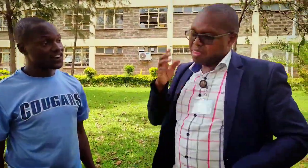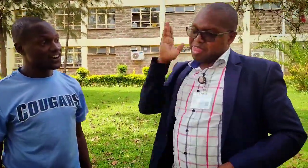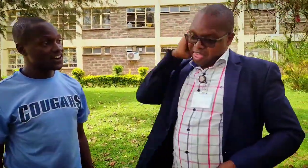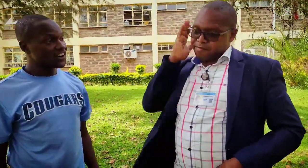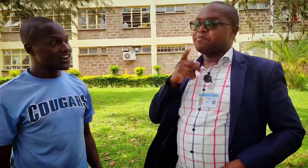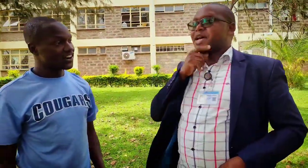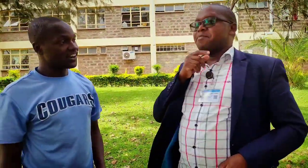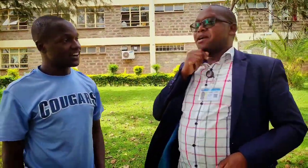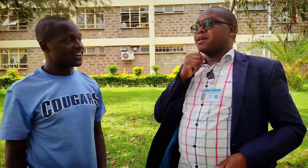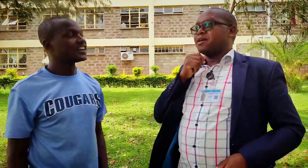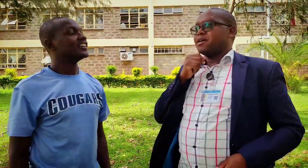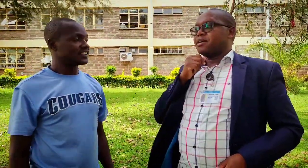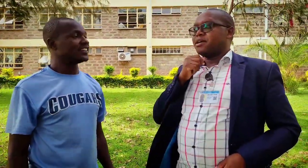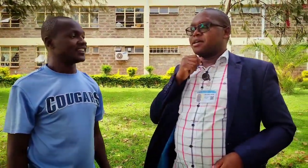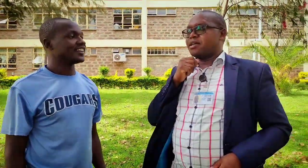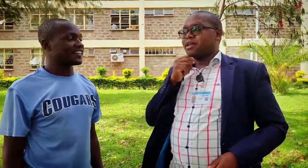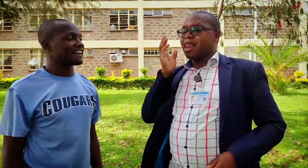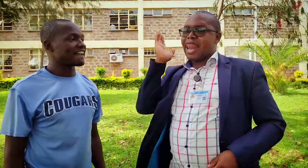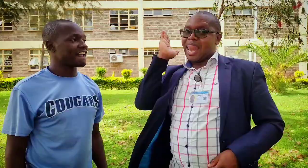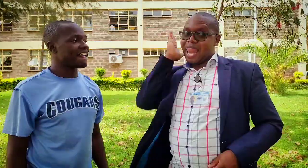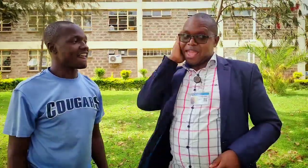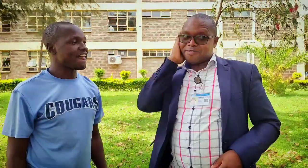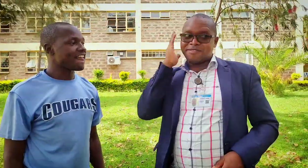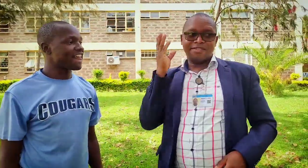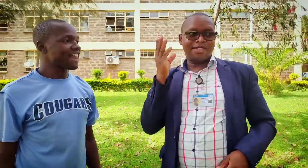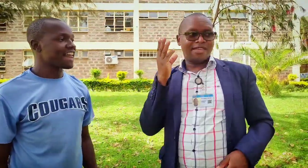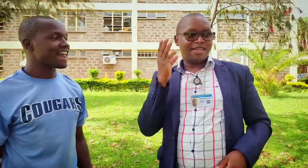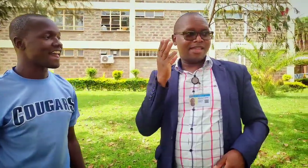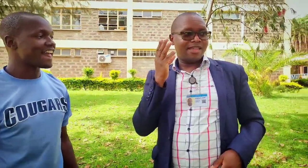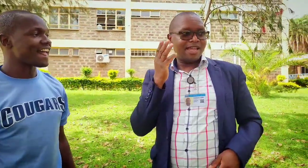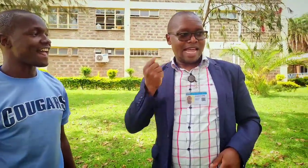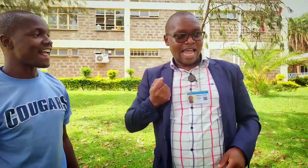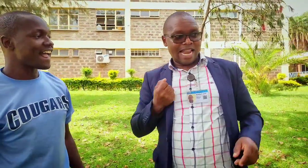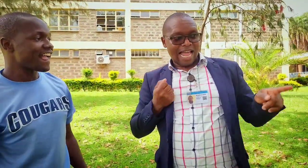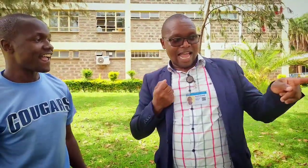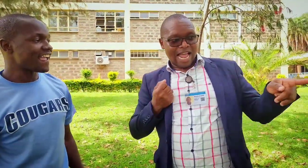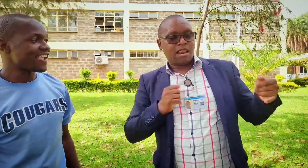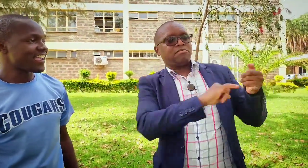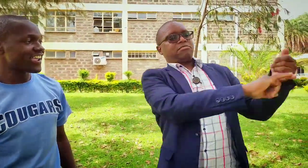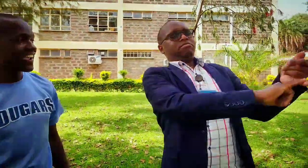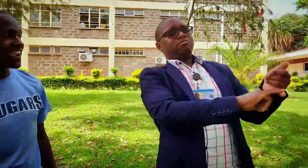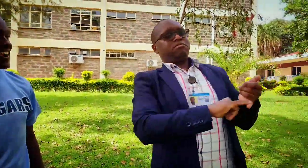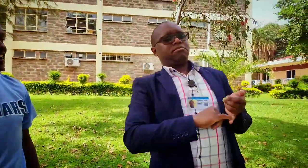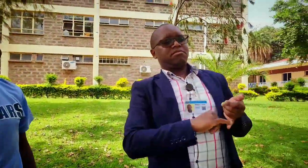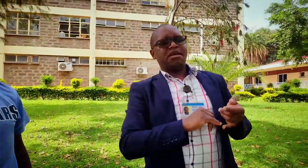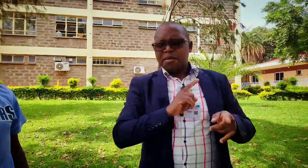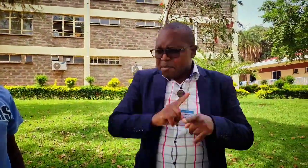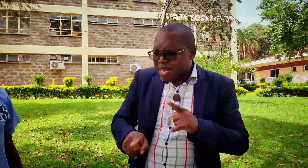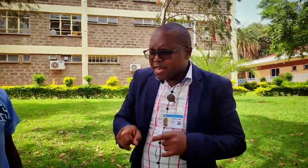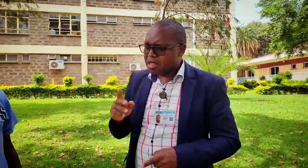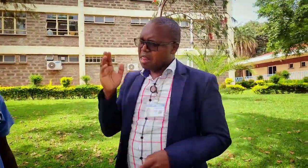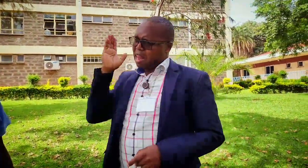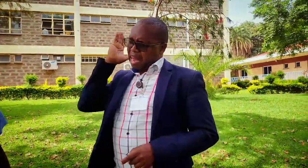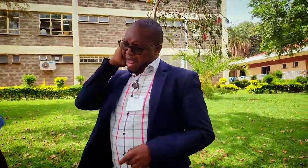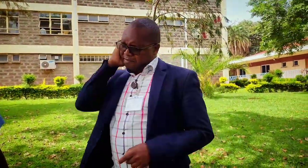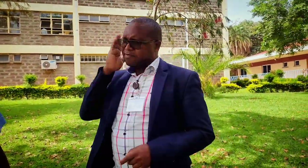for example me i'm a deaf man and i meet a deaf girl i marry but